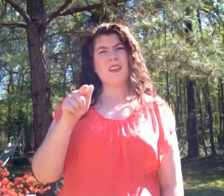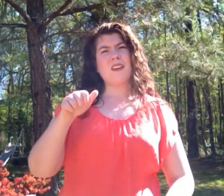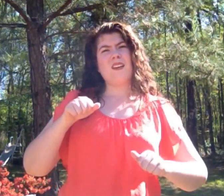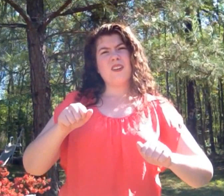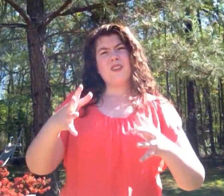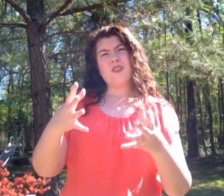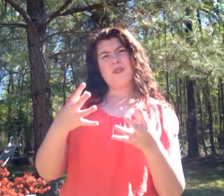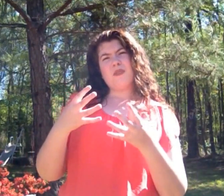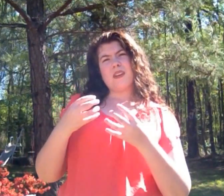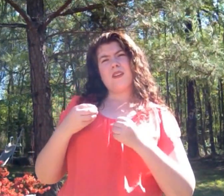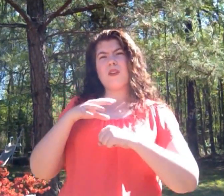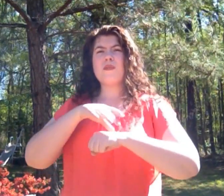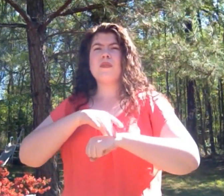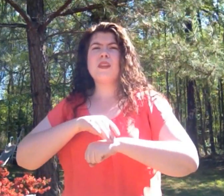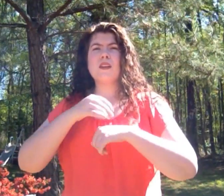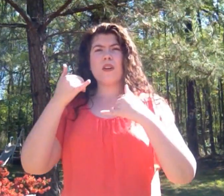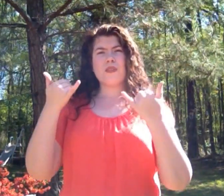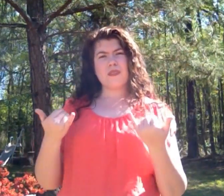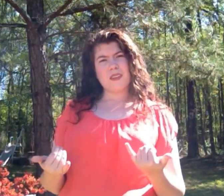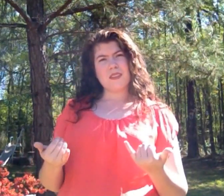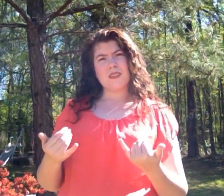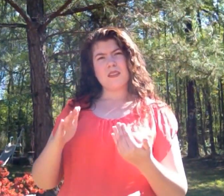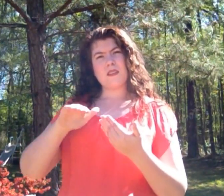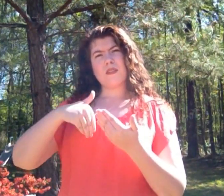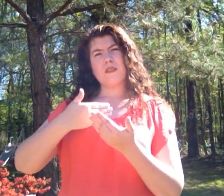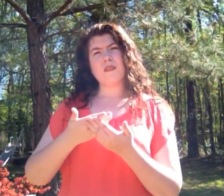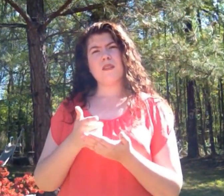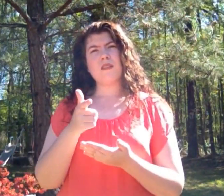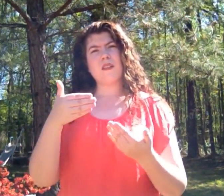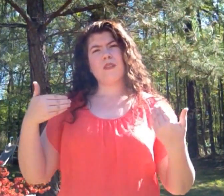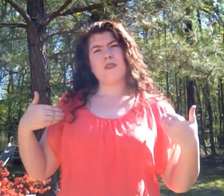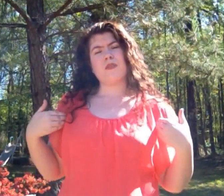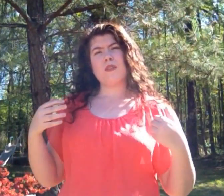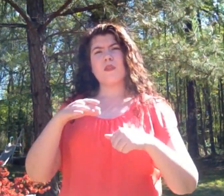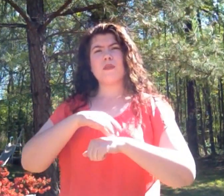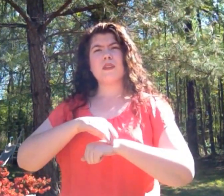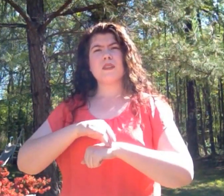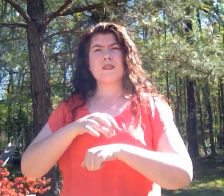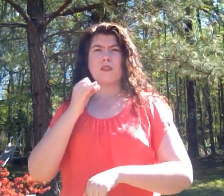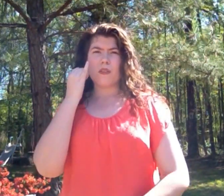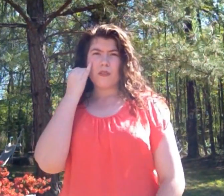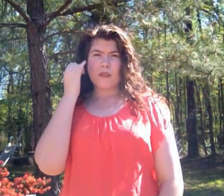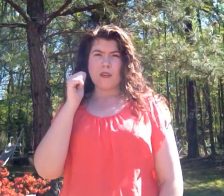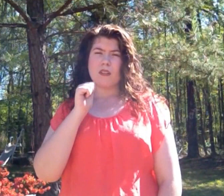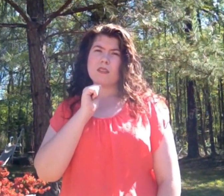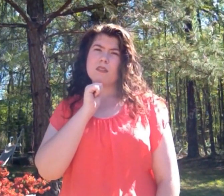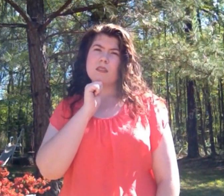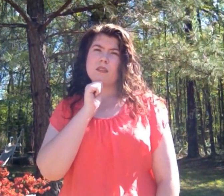you can own the earth and still All you'll own is earth until